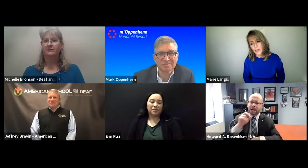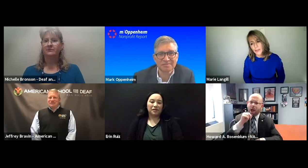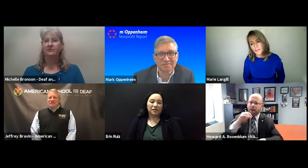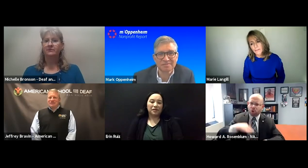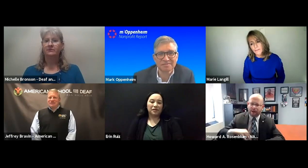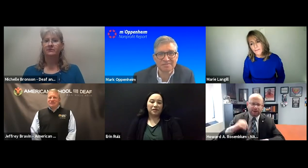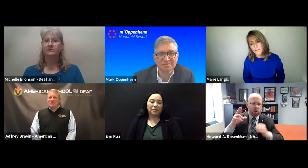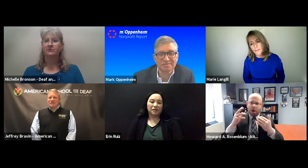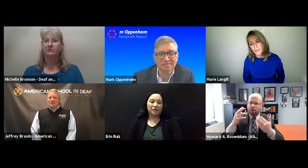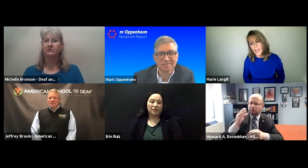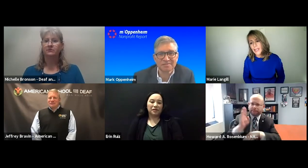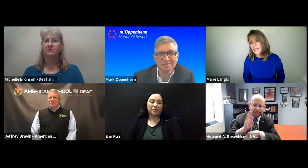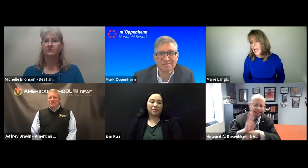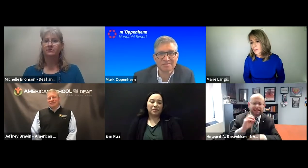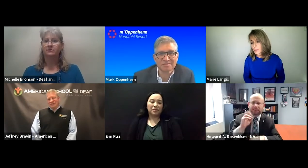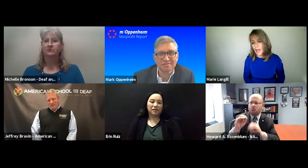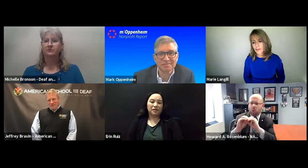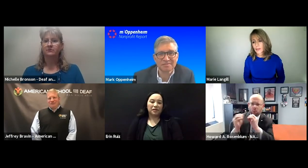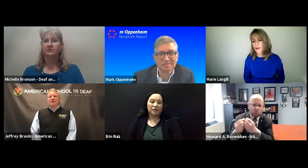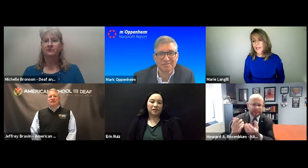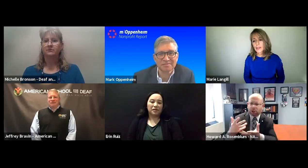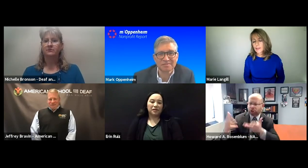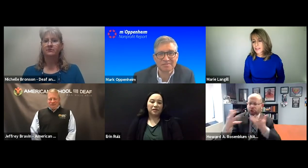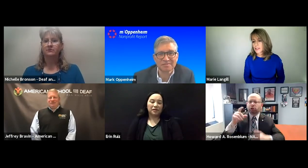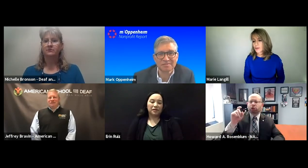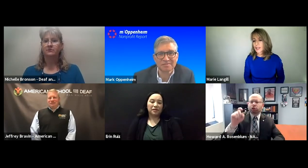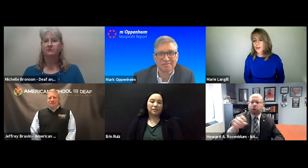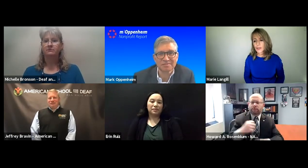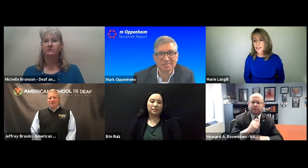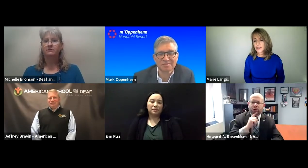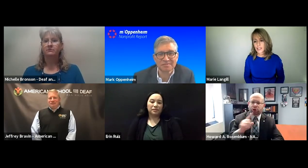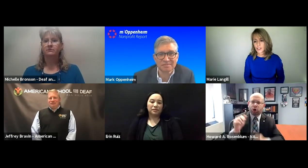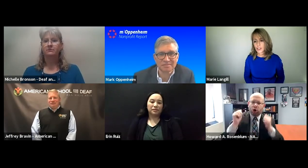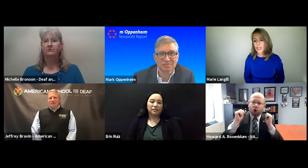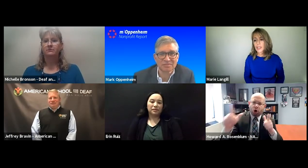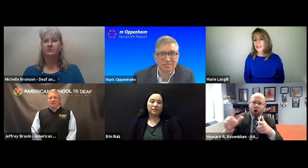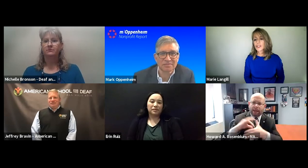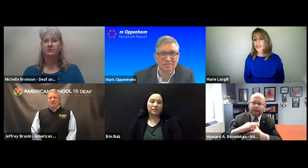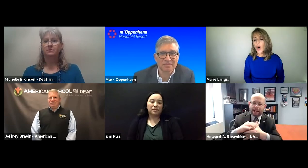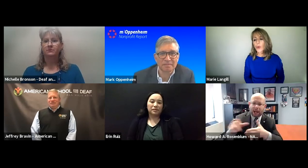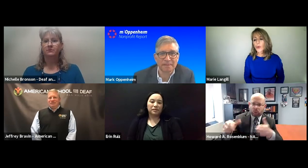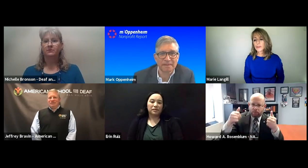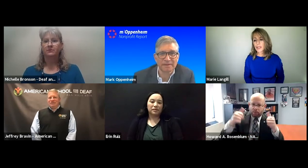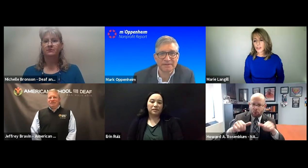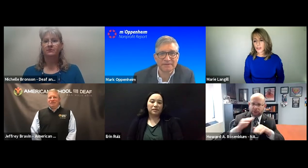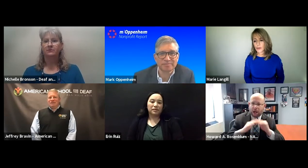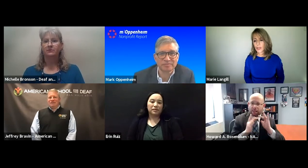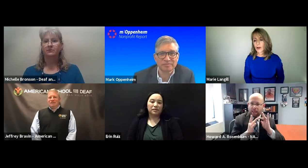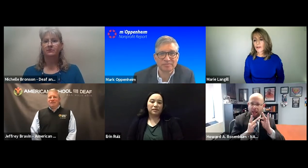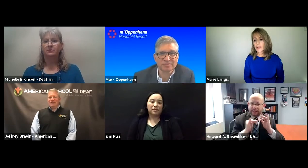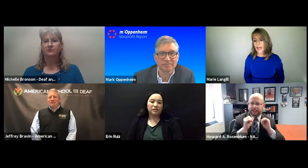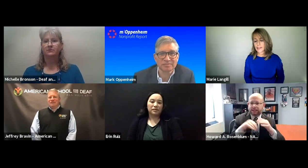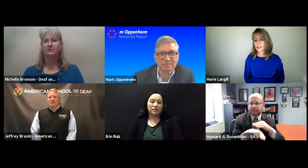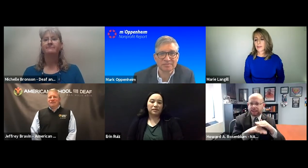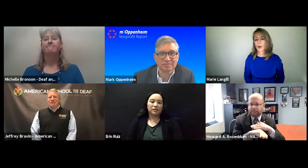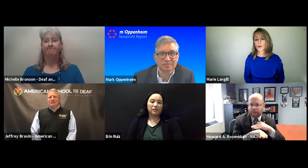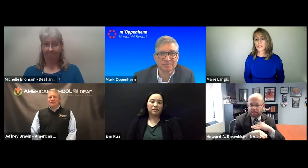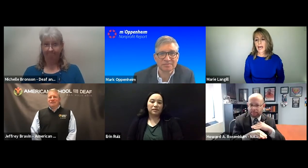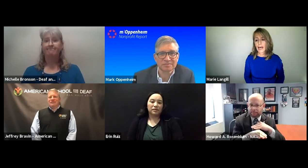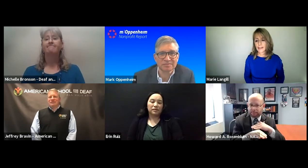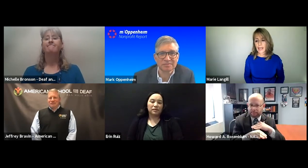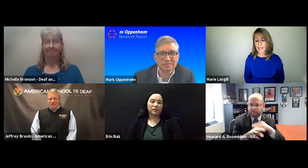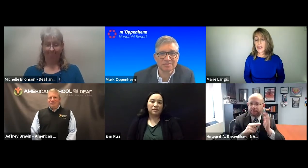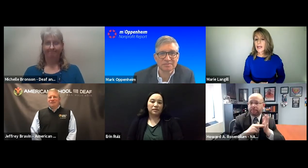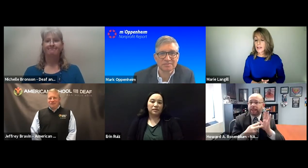add something. Any nonprofit or any business or any organization, you should always make sure that all the contents are